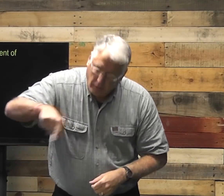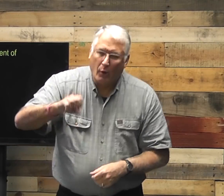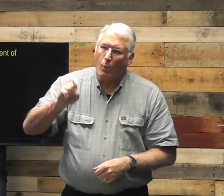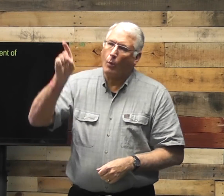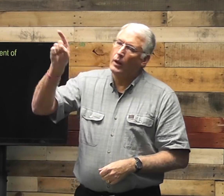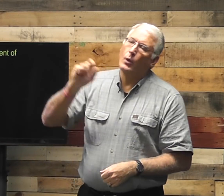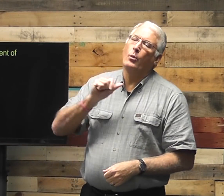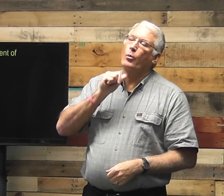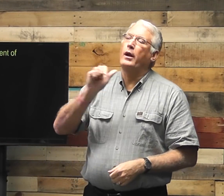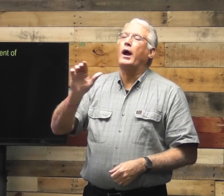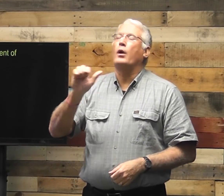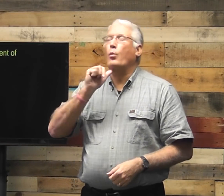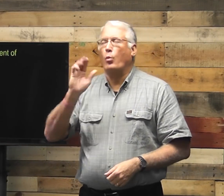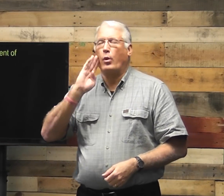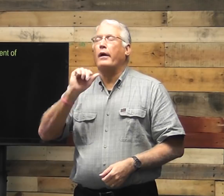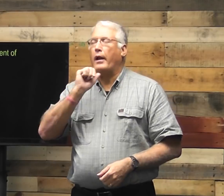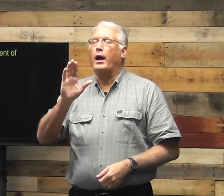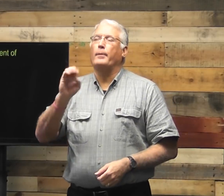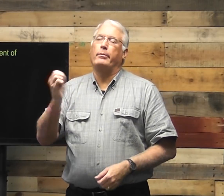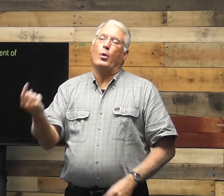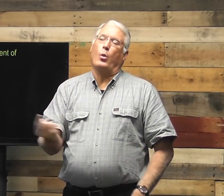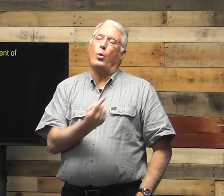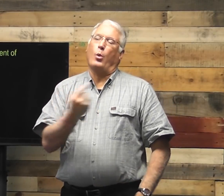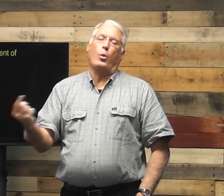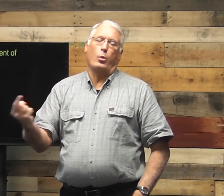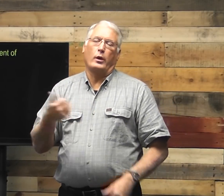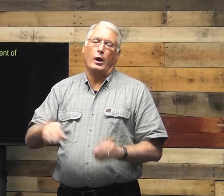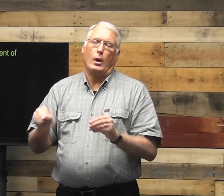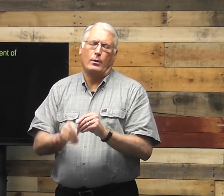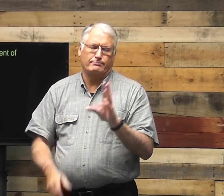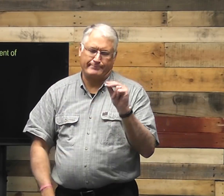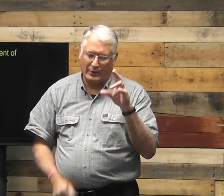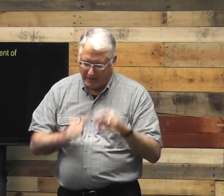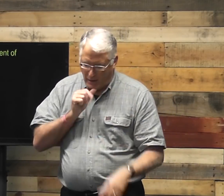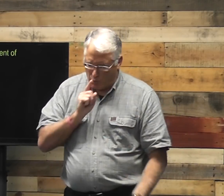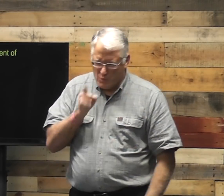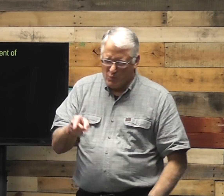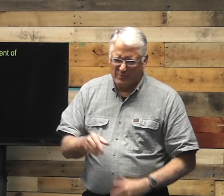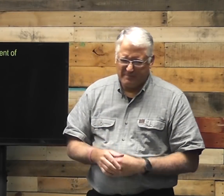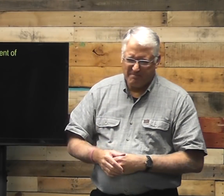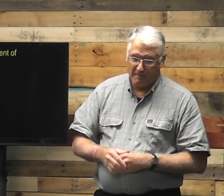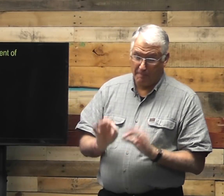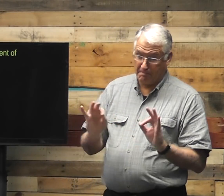create all of us so that he would not be alone. That's not true.